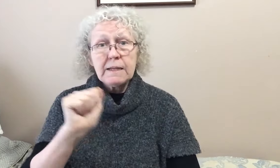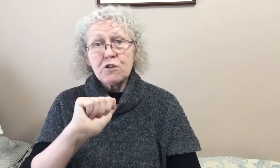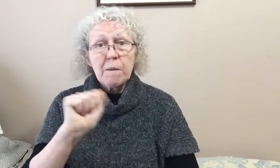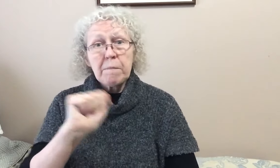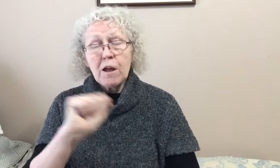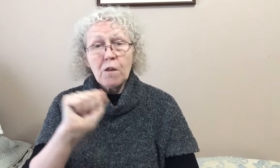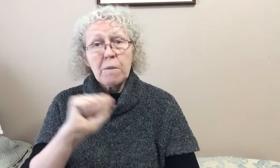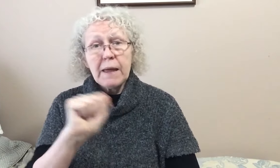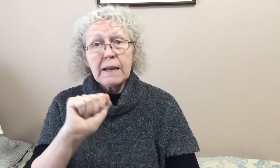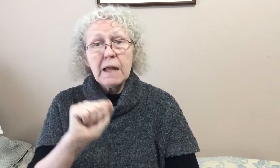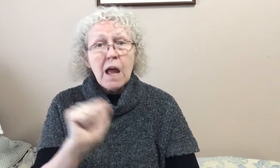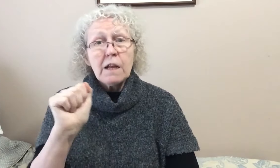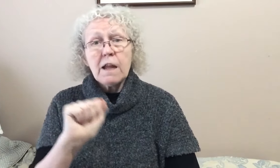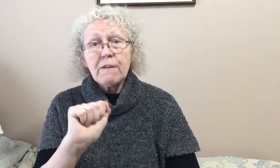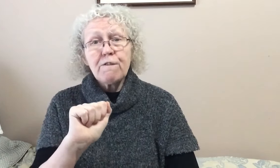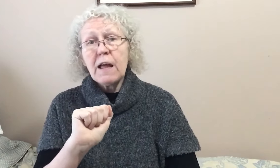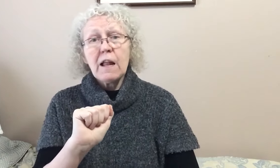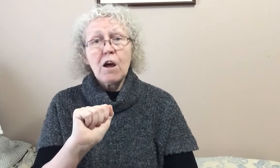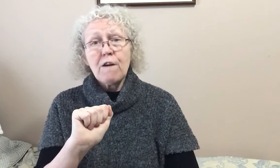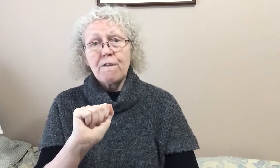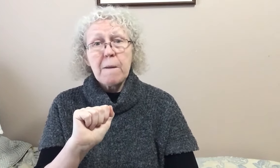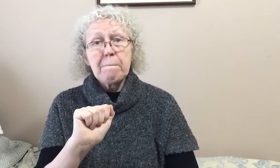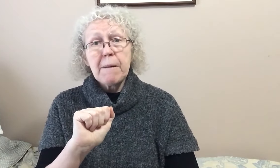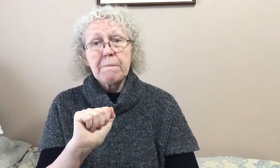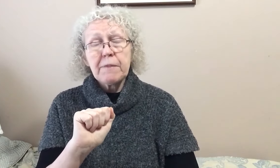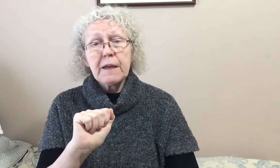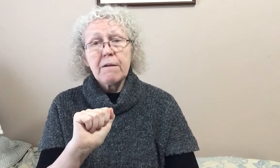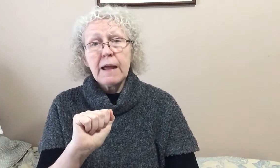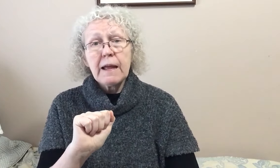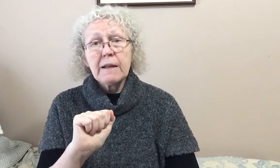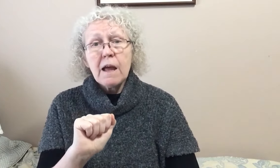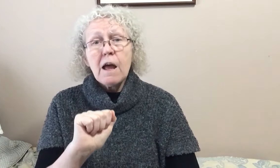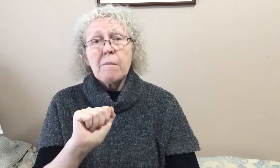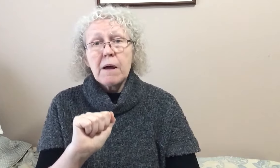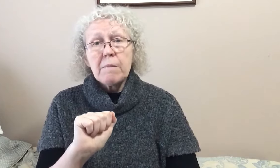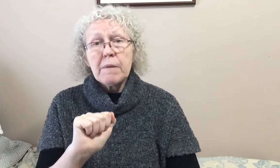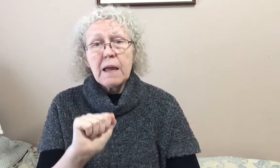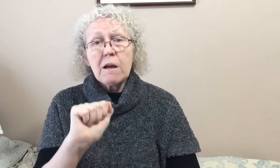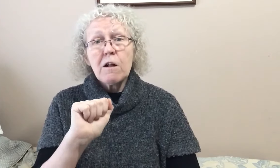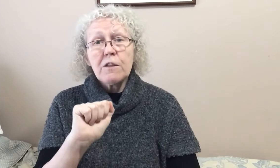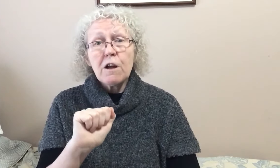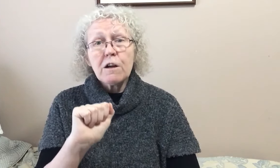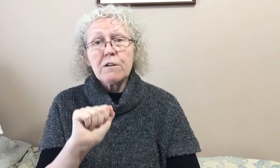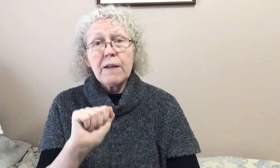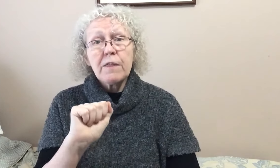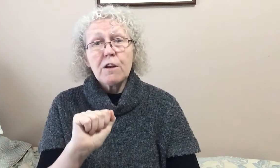jumping on the bed. None fell off and bumped their head. Mommy called the doctor and the